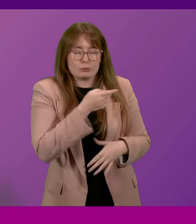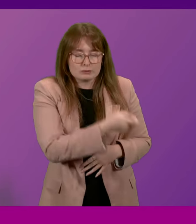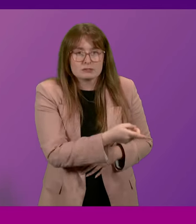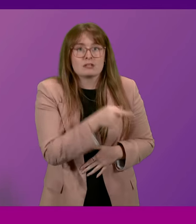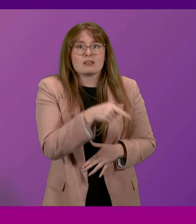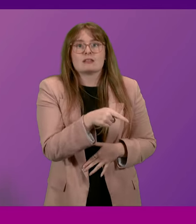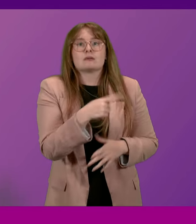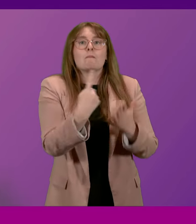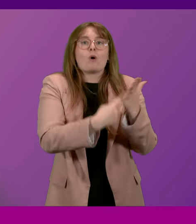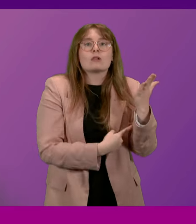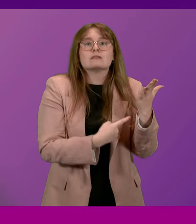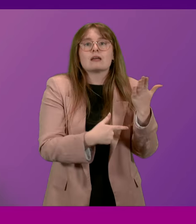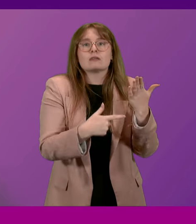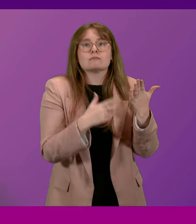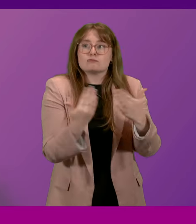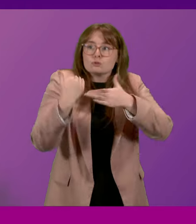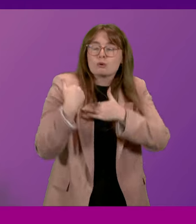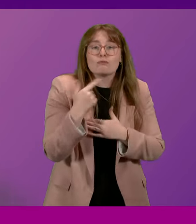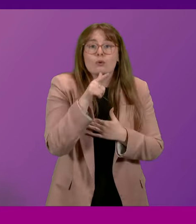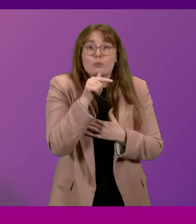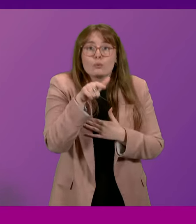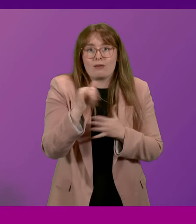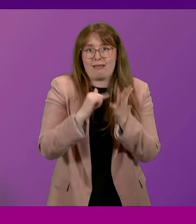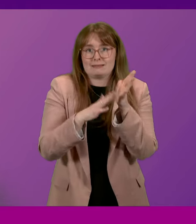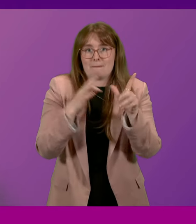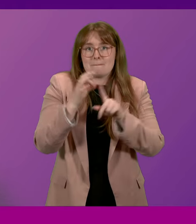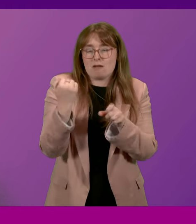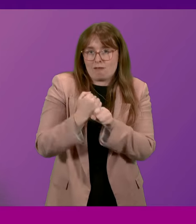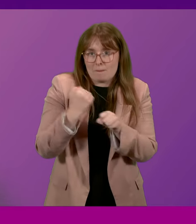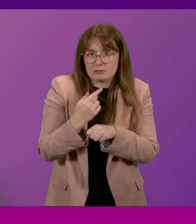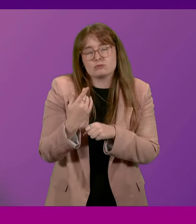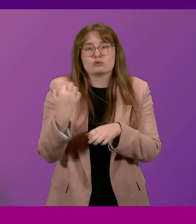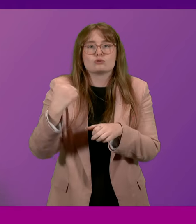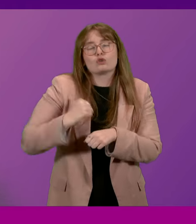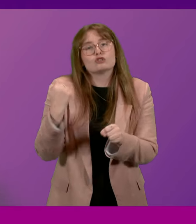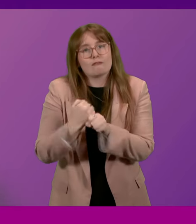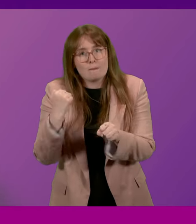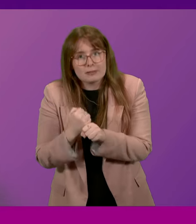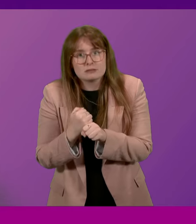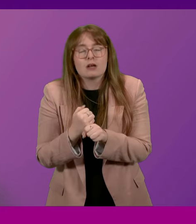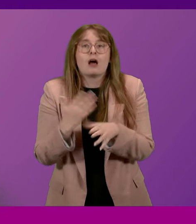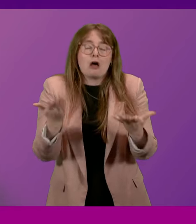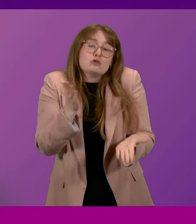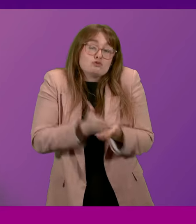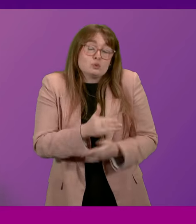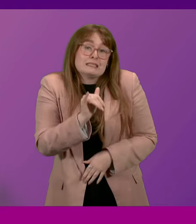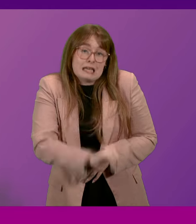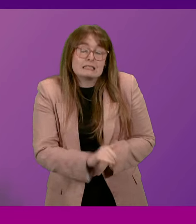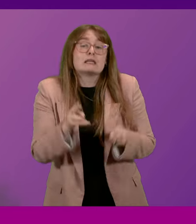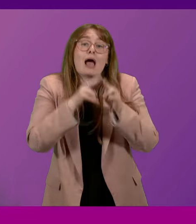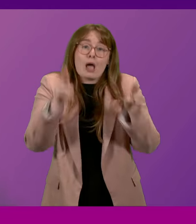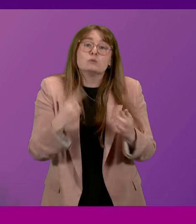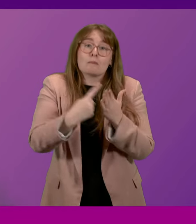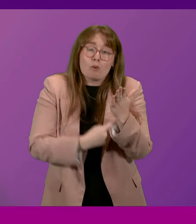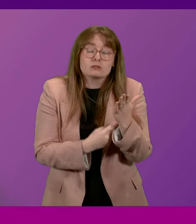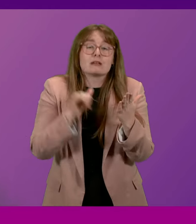area of policy is all under the responsibility of the Scottish Government. and to an extent that is true. Housing policy